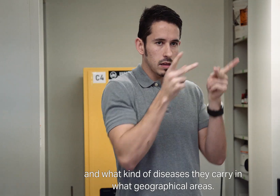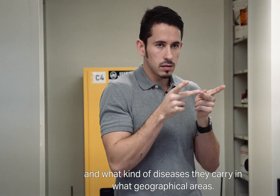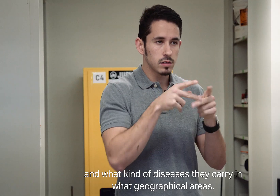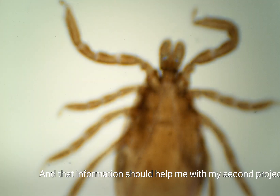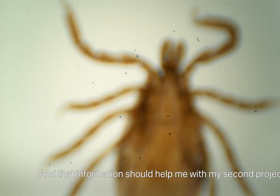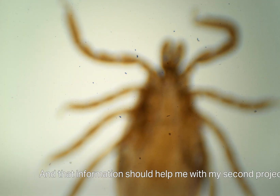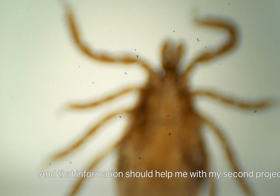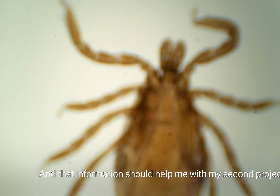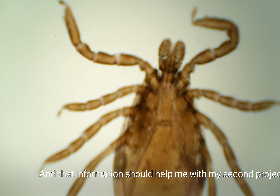Loren